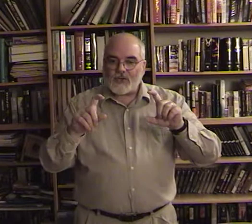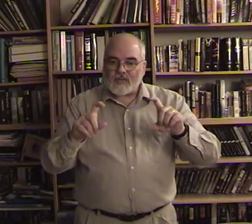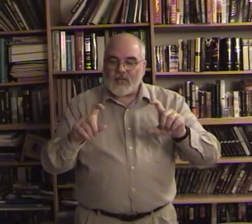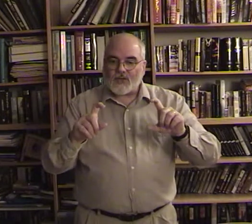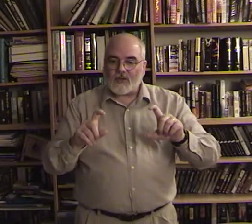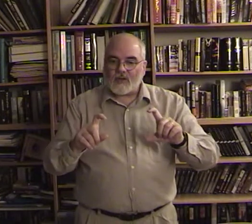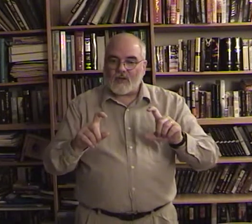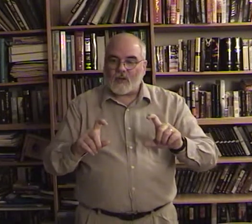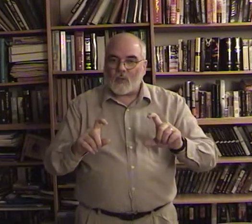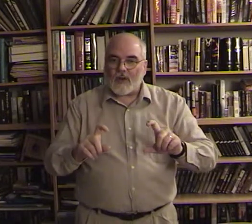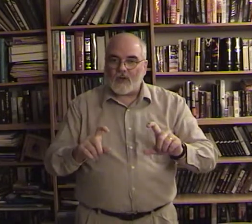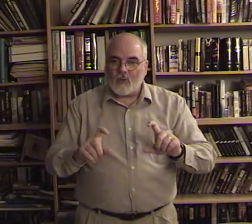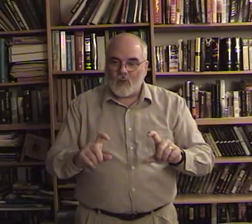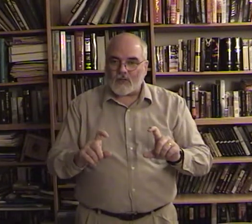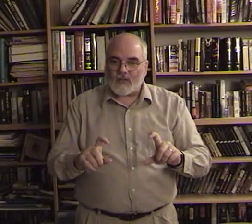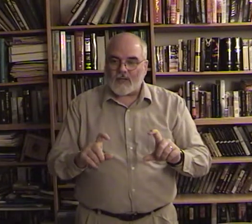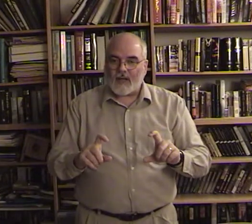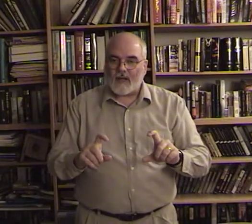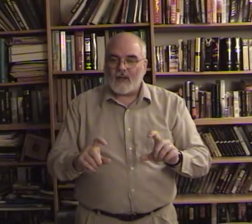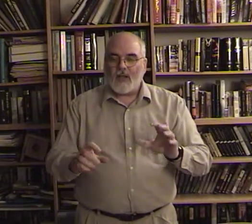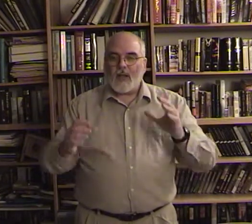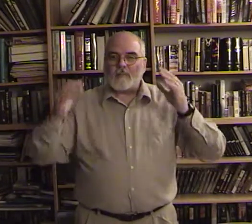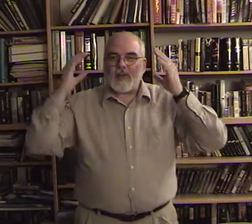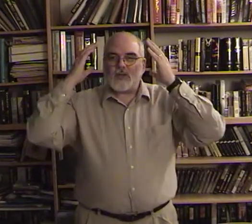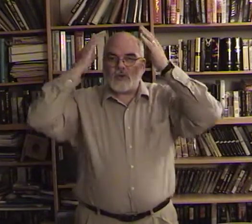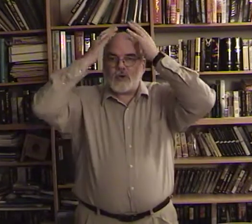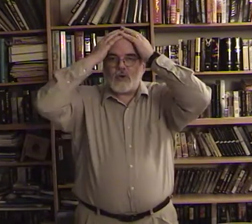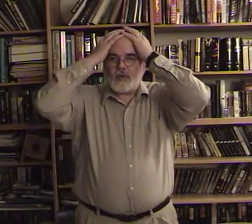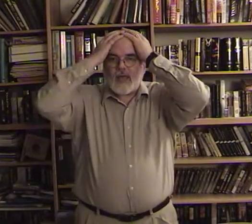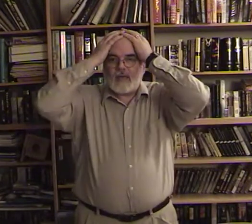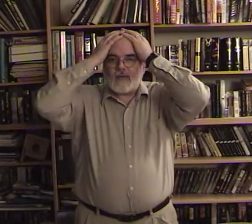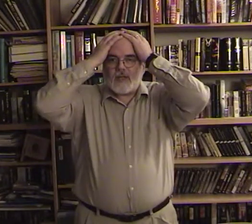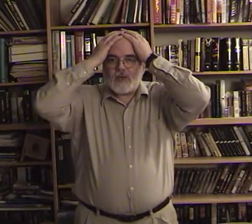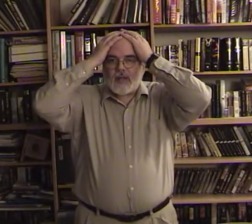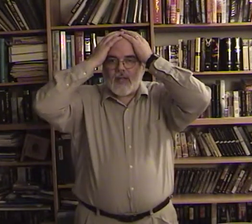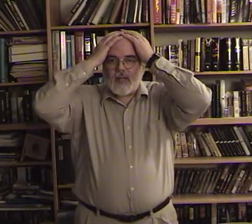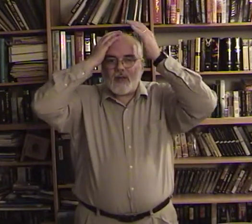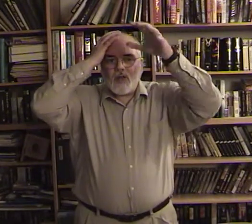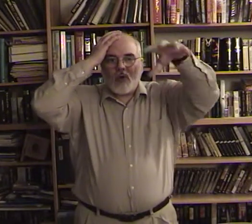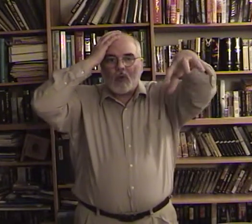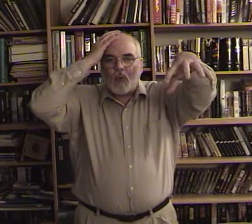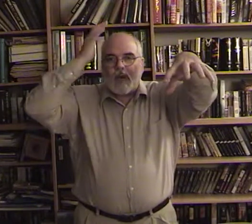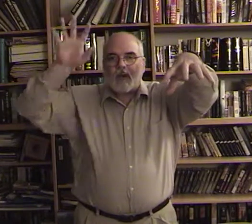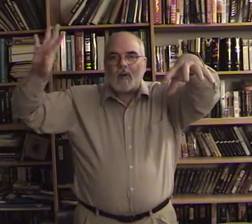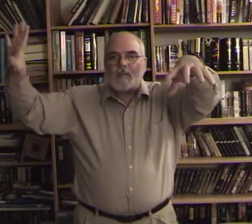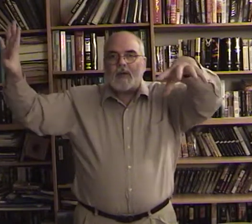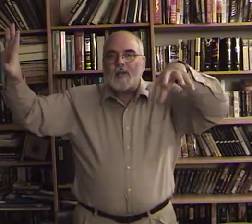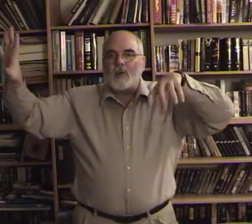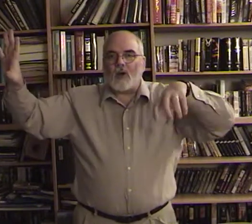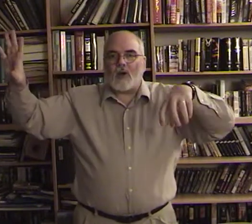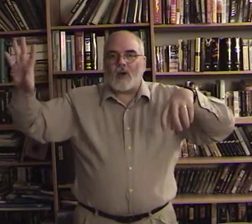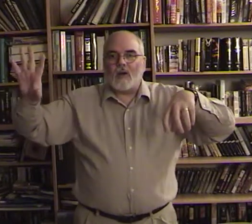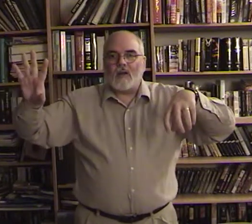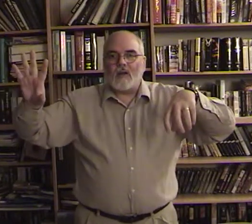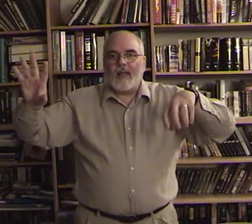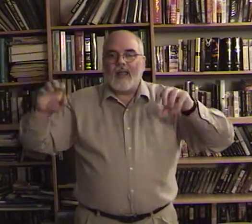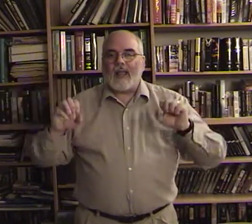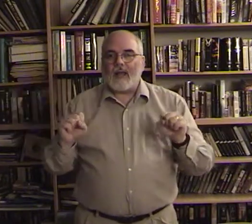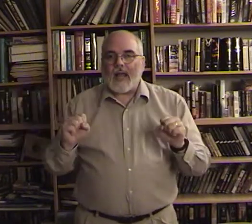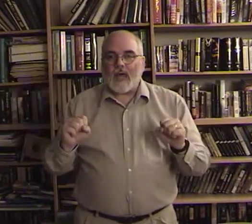section the way you want to sign it make sure you have in your head where people are and how